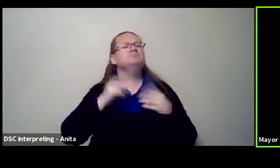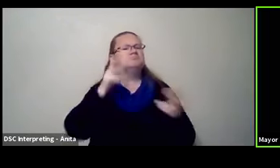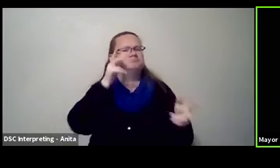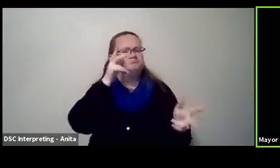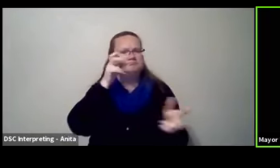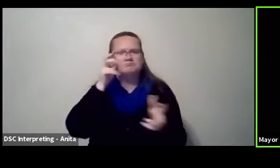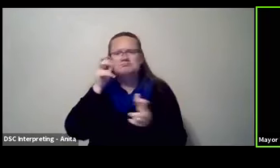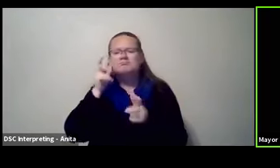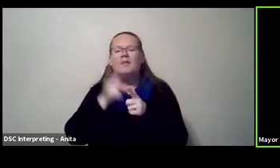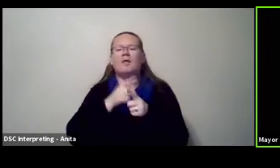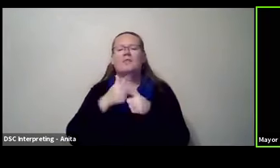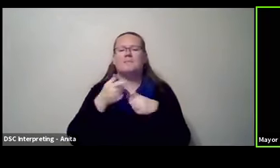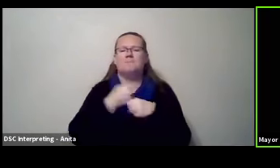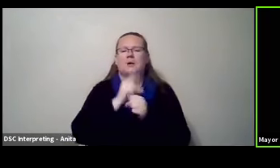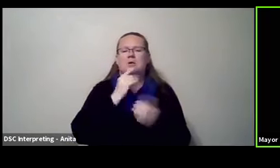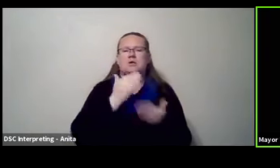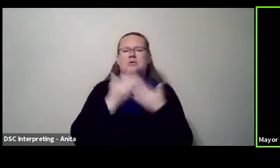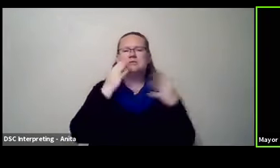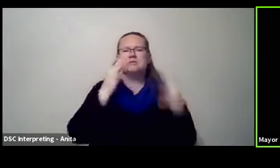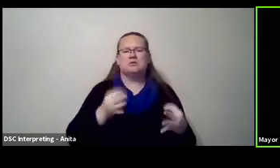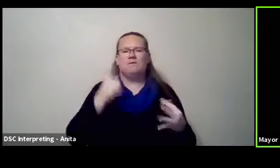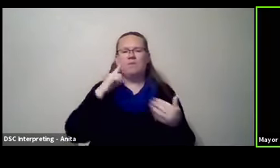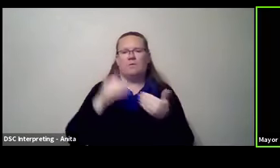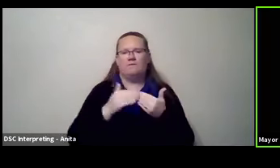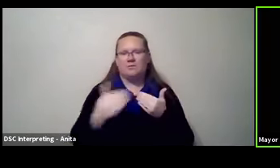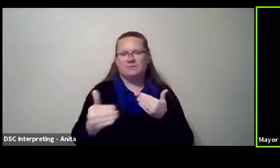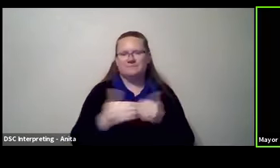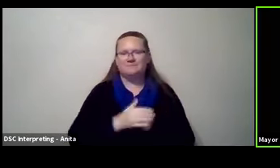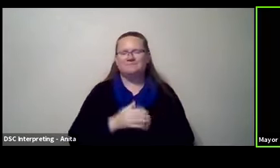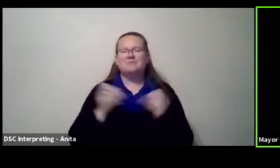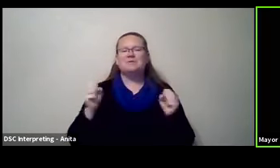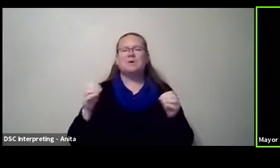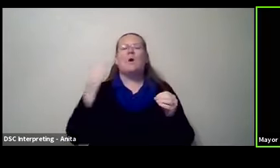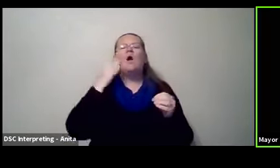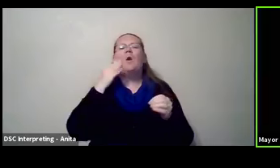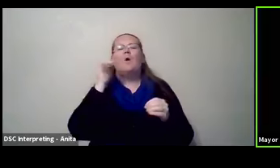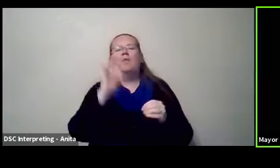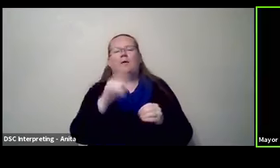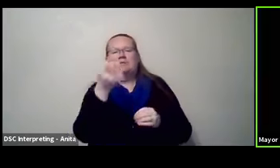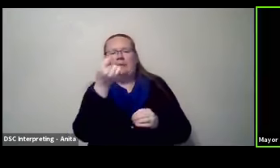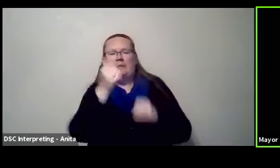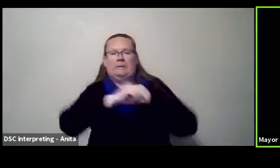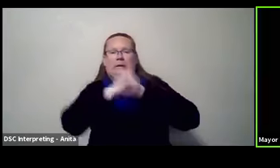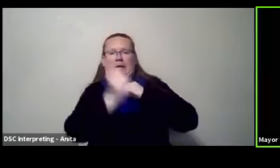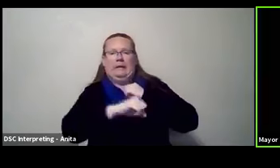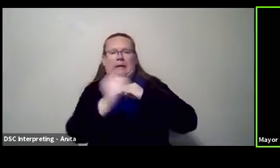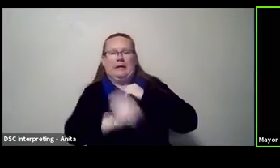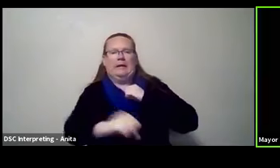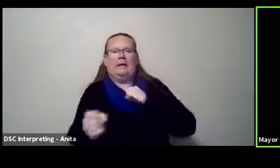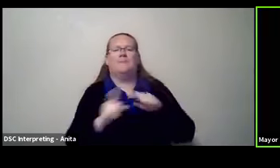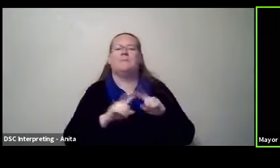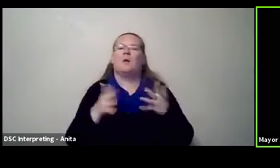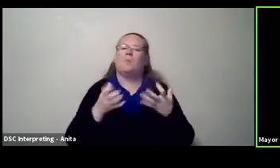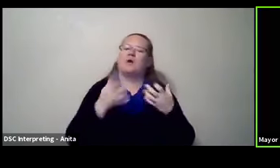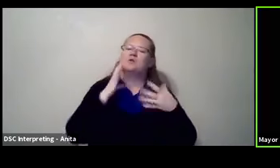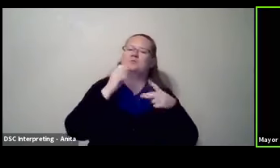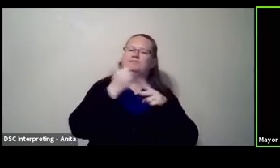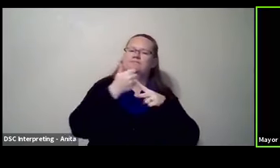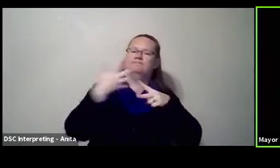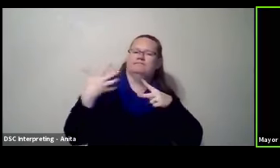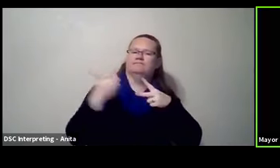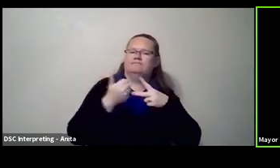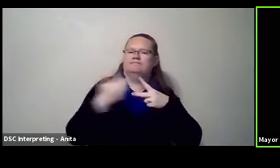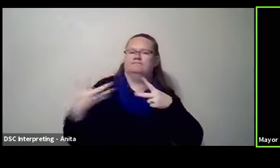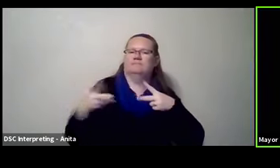on where we go from here. So with that, I know that was a little long-winded, but I wanted to touch on those two larger issues,